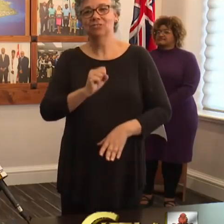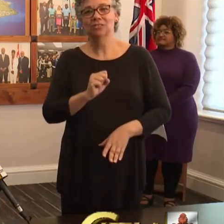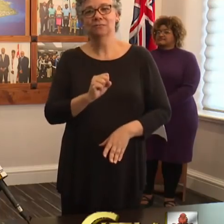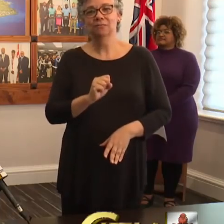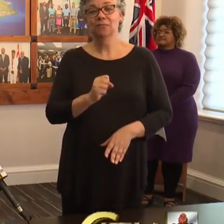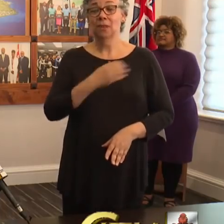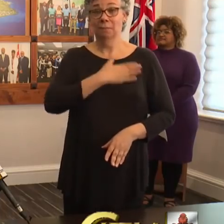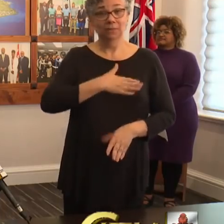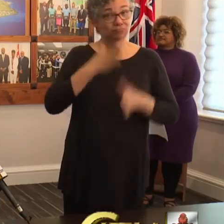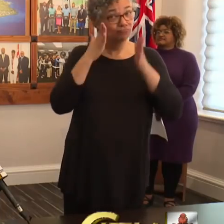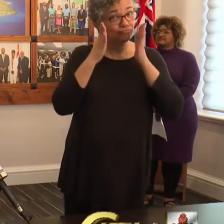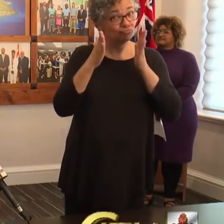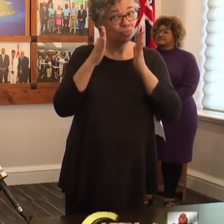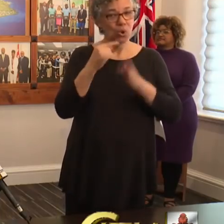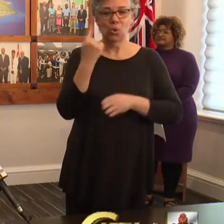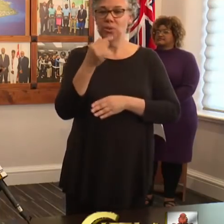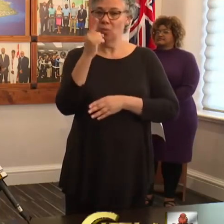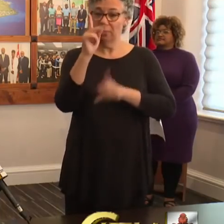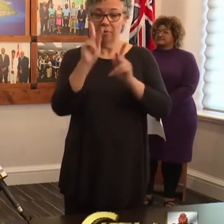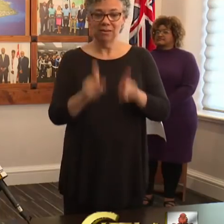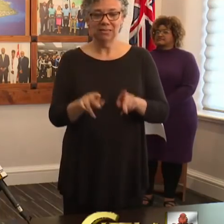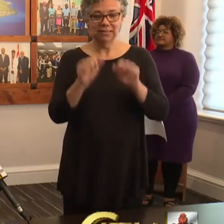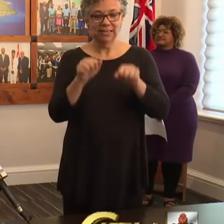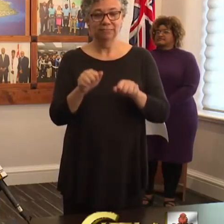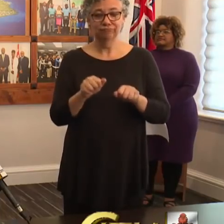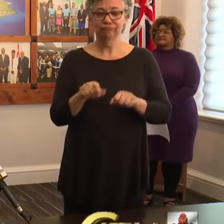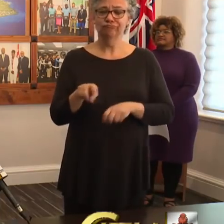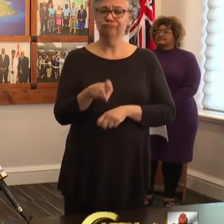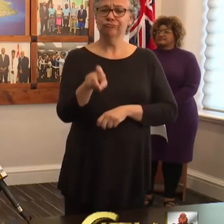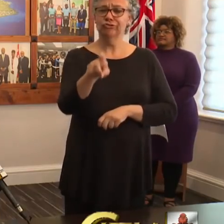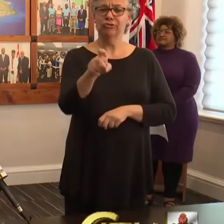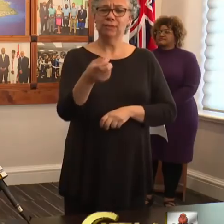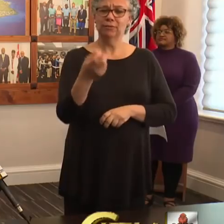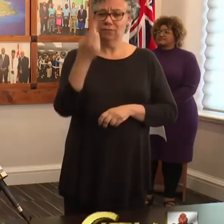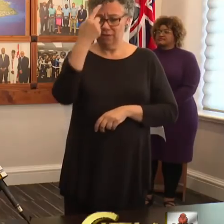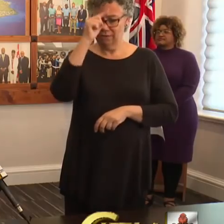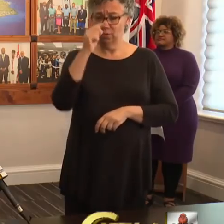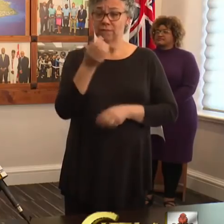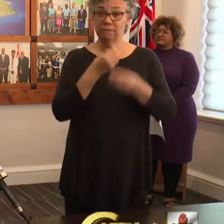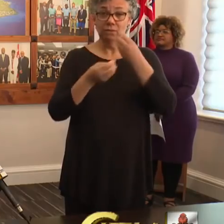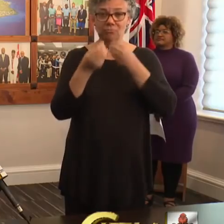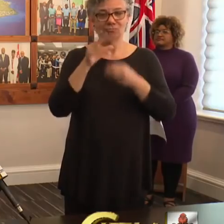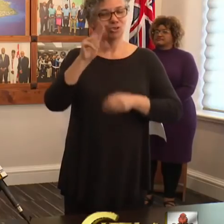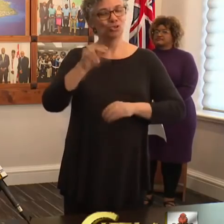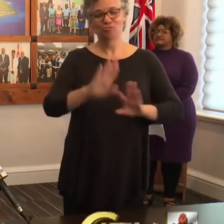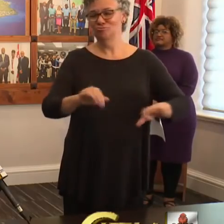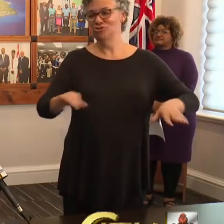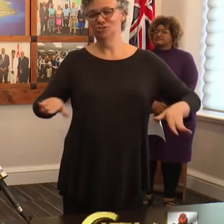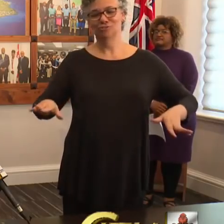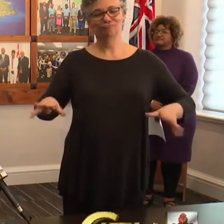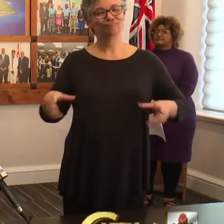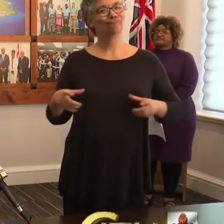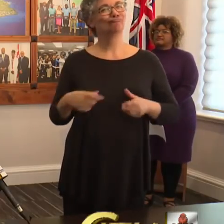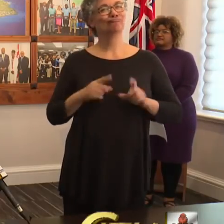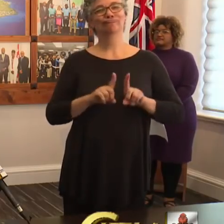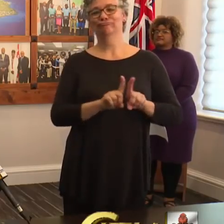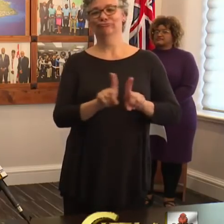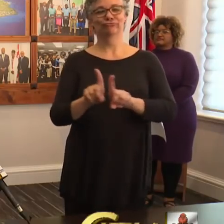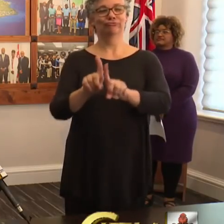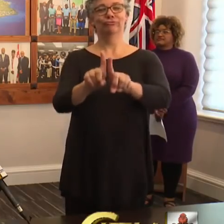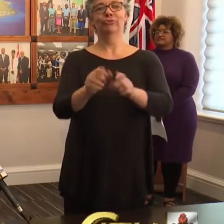that only one householder is allowed to travel for groceries. No children should accompany any individual.